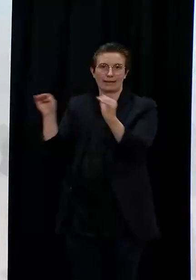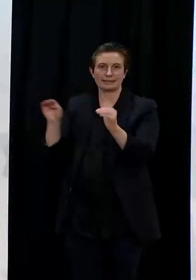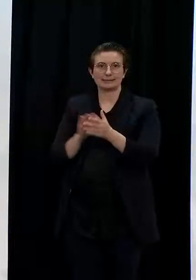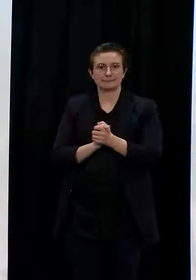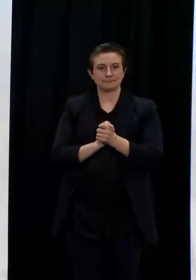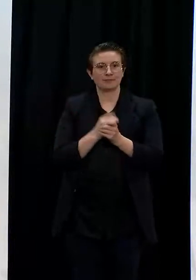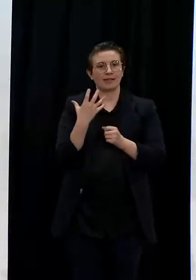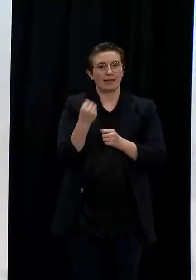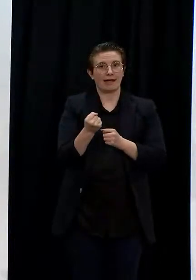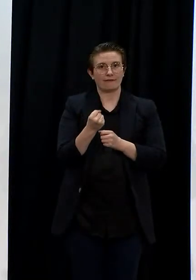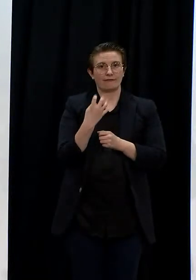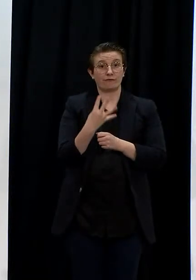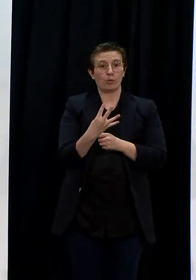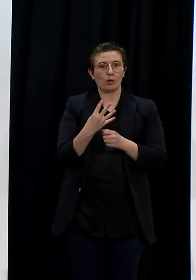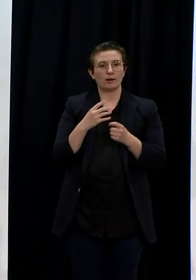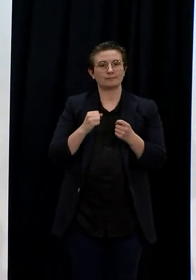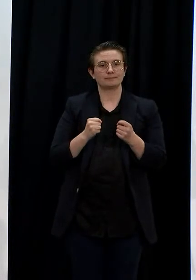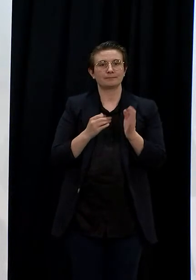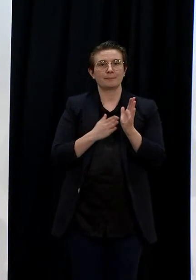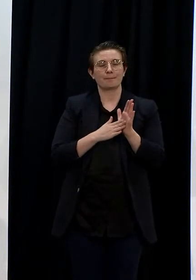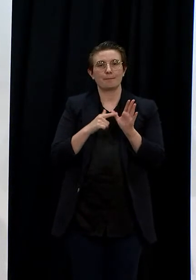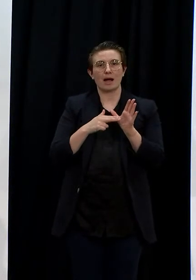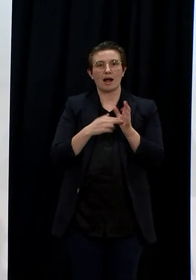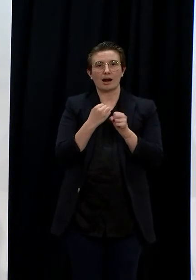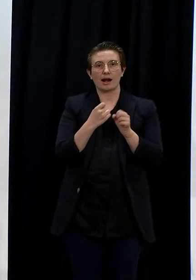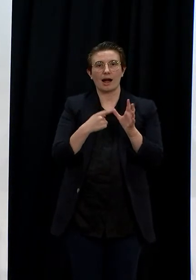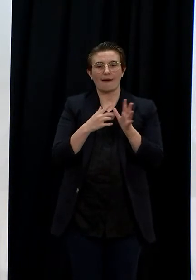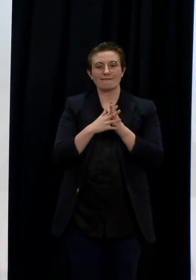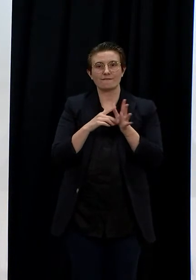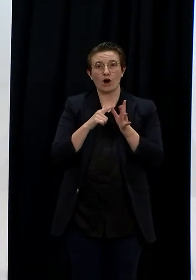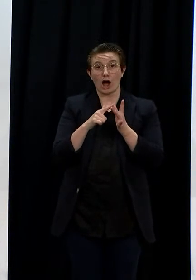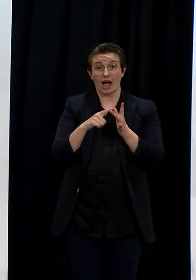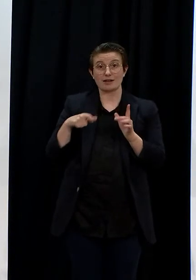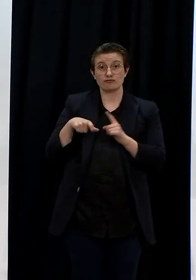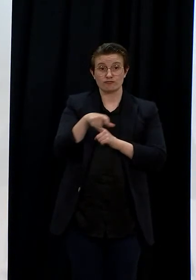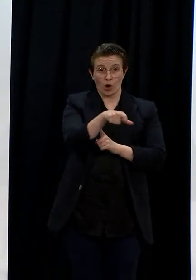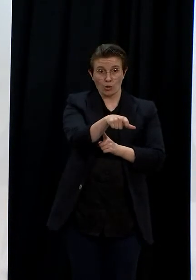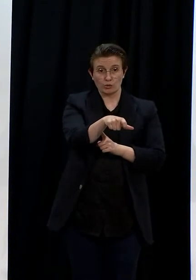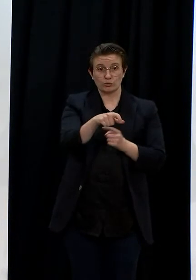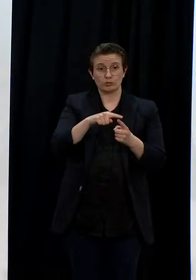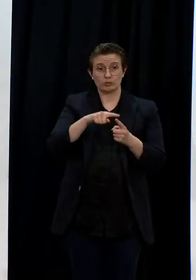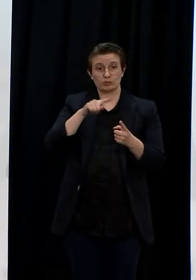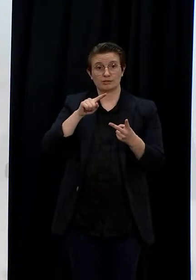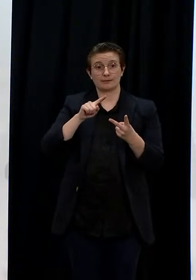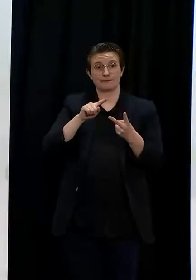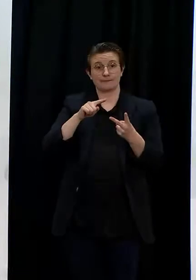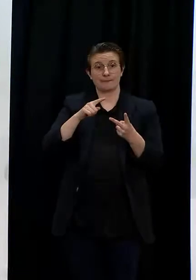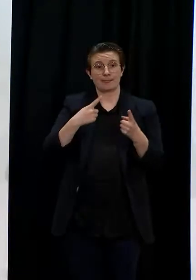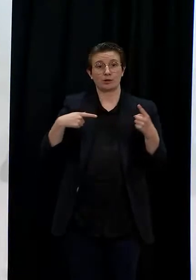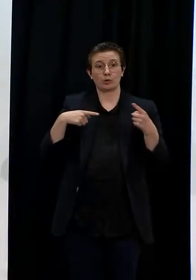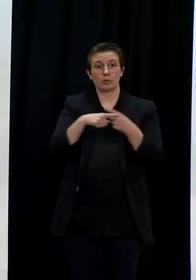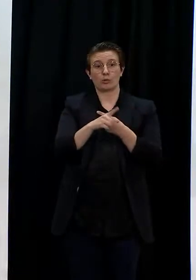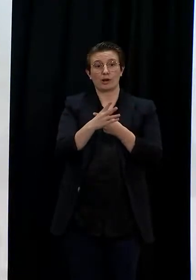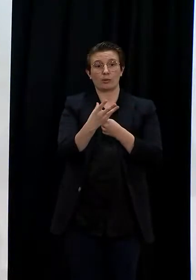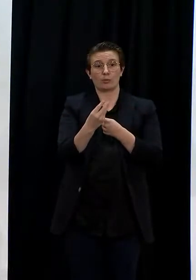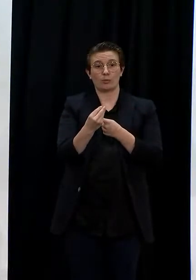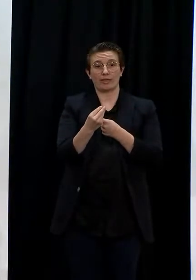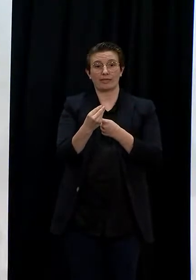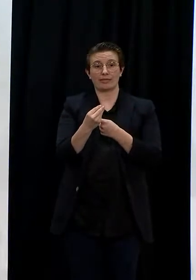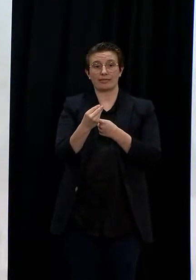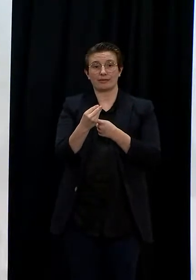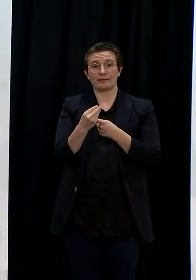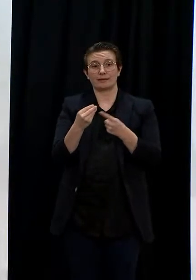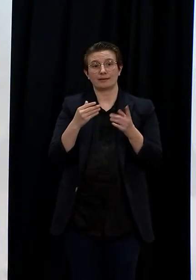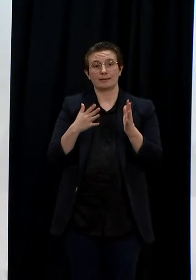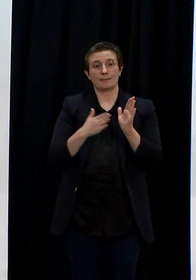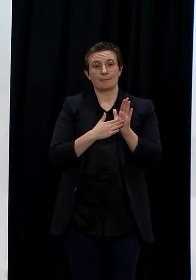of Coal Hill Road Black Swamp West of Rakau Road Mangawai Road and Canes Road and Mangawai Road